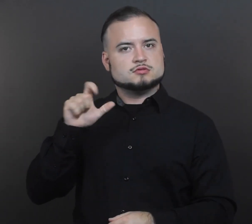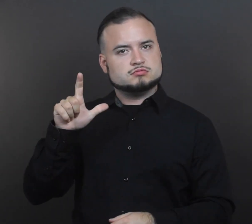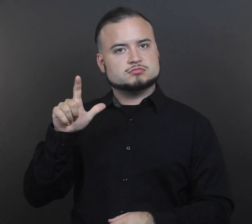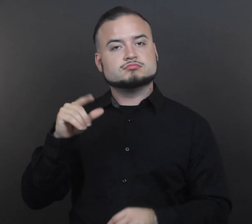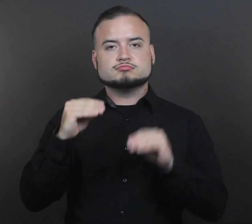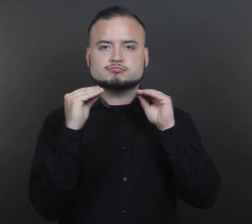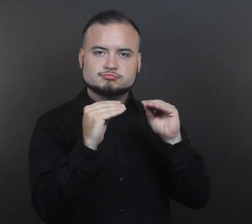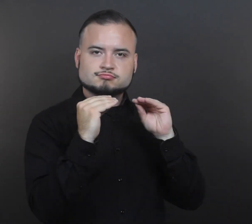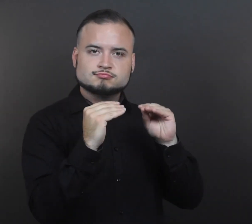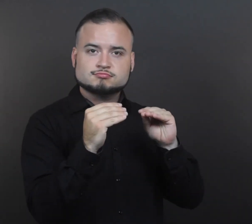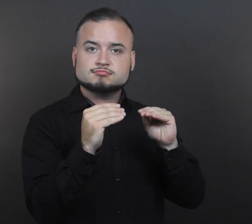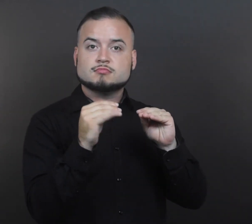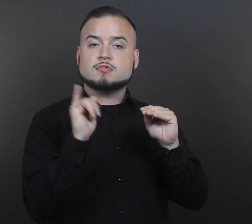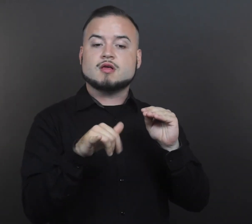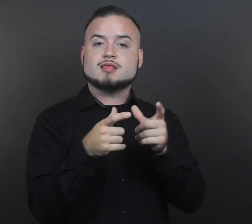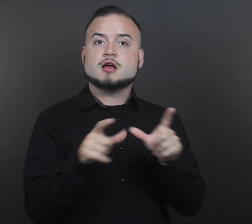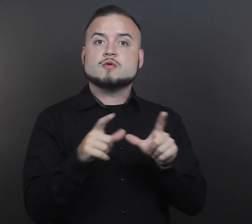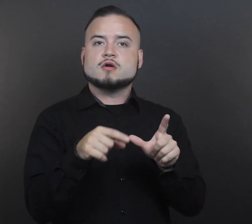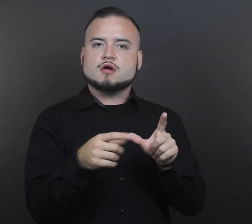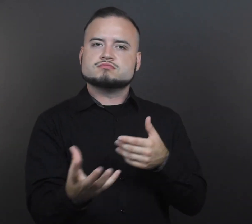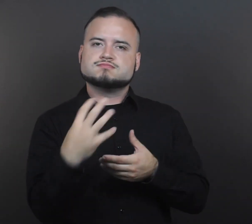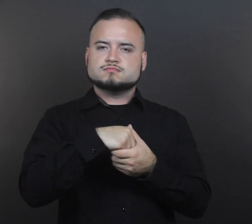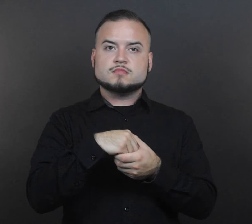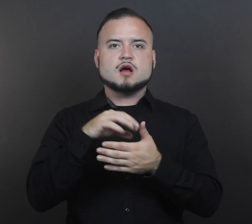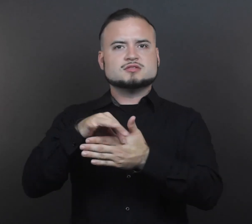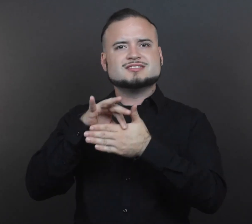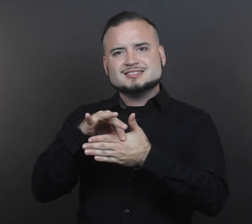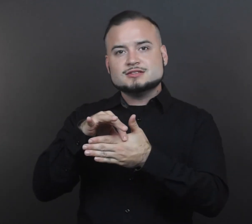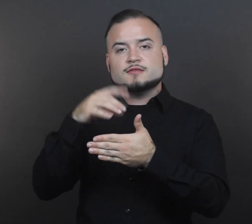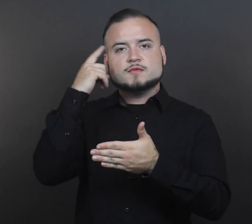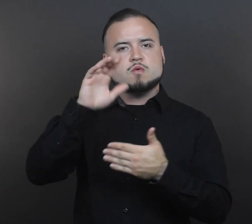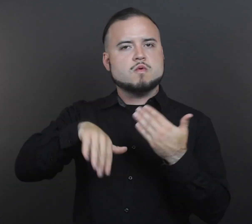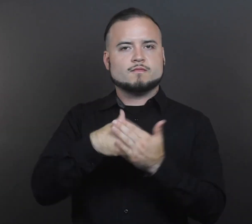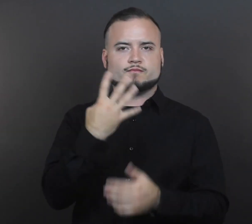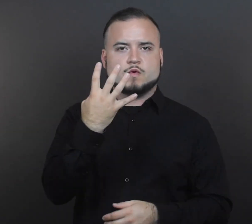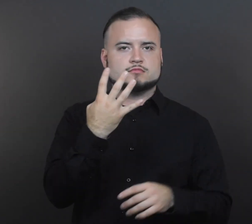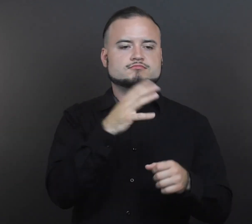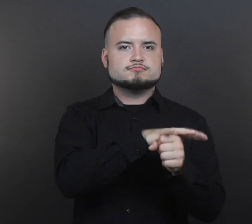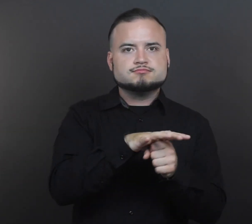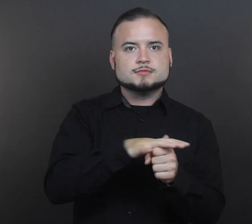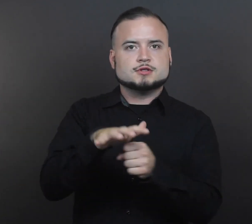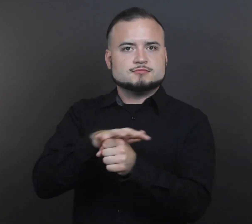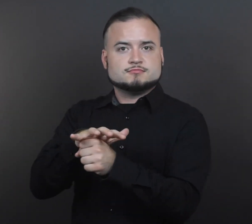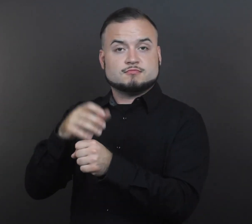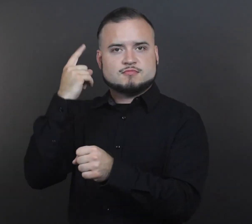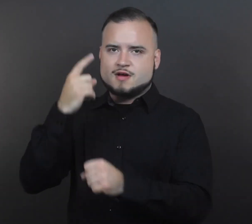instruction in all four domains, with high expectations, and direct links